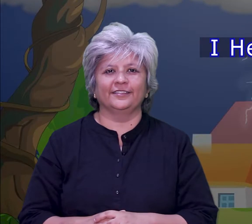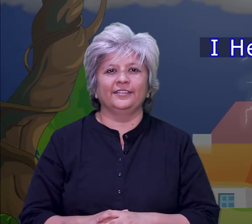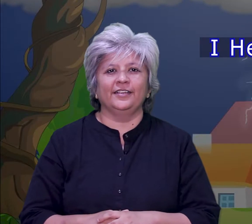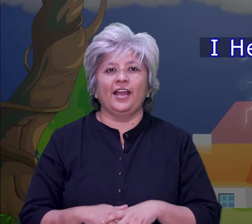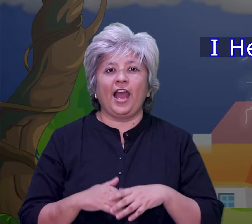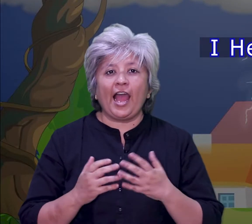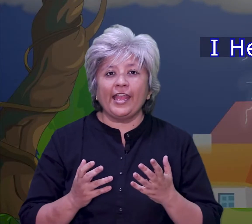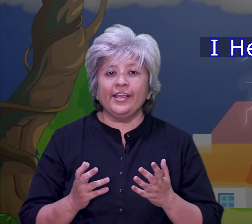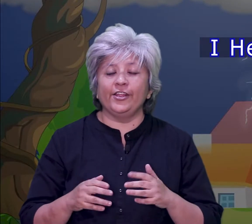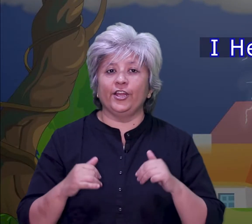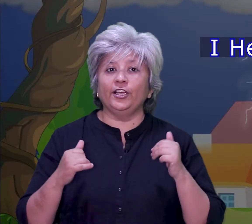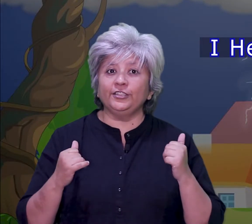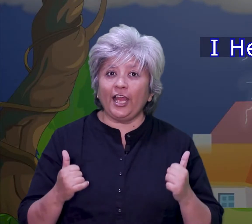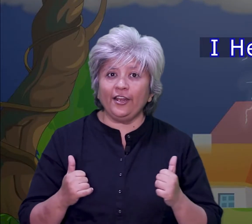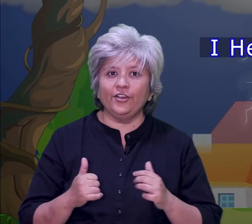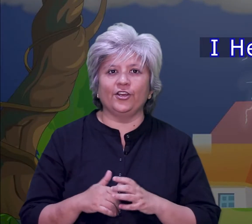I hear thunder.